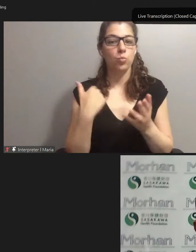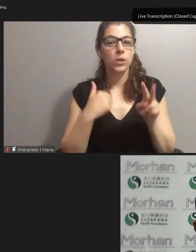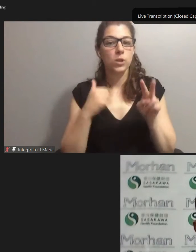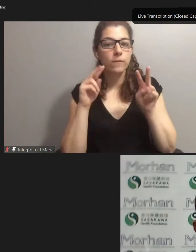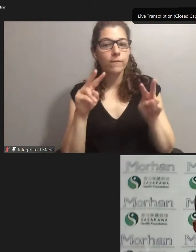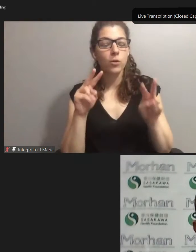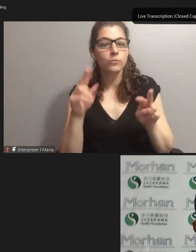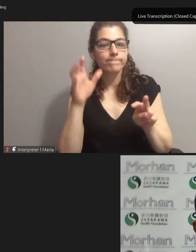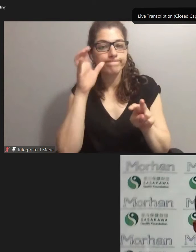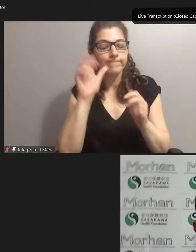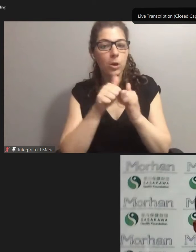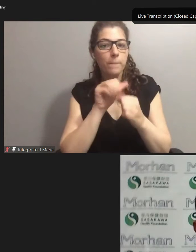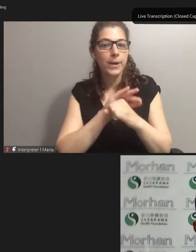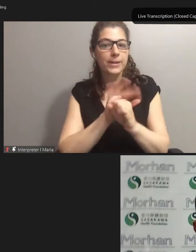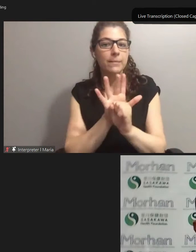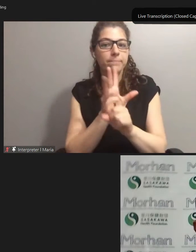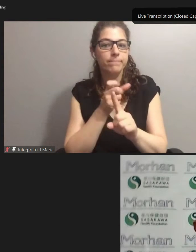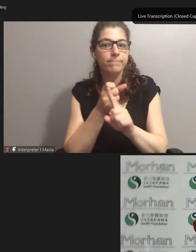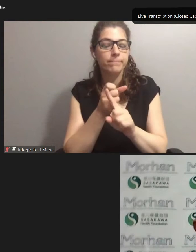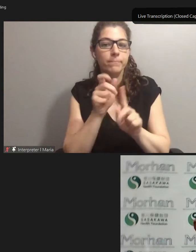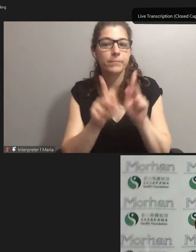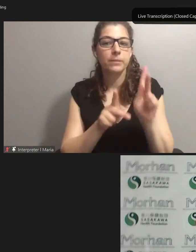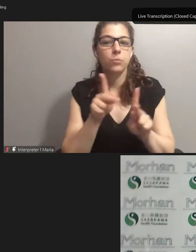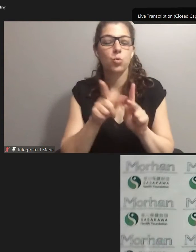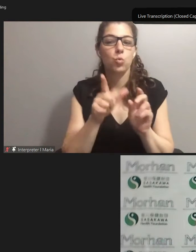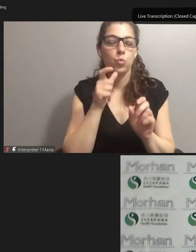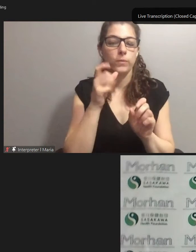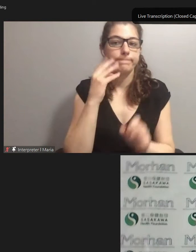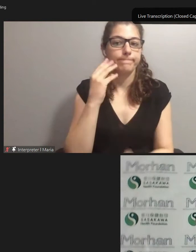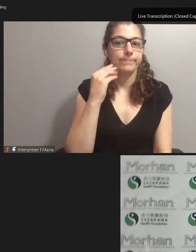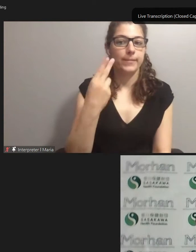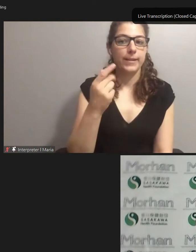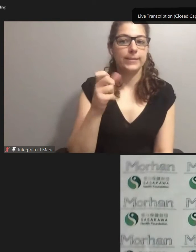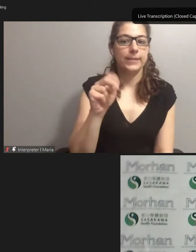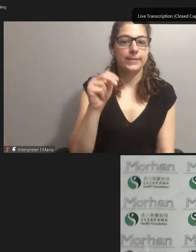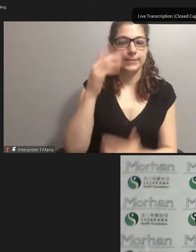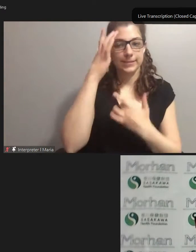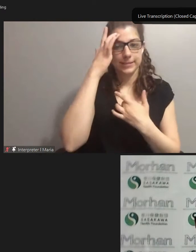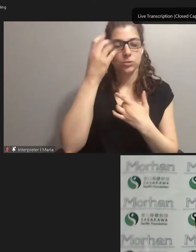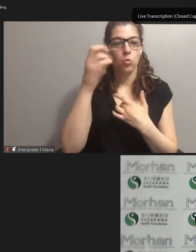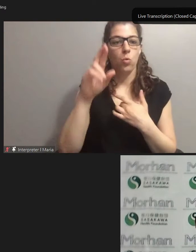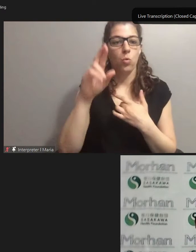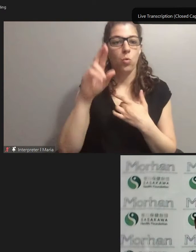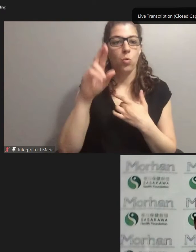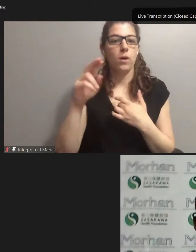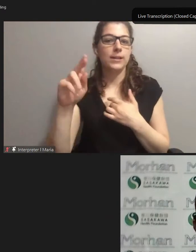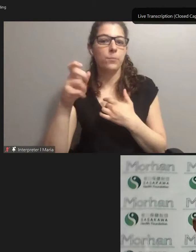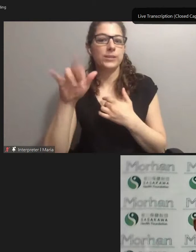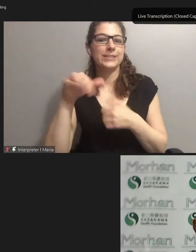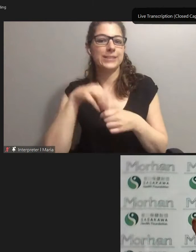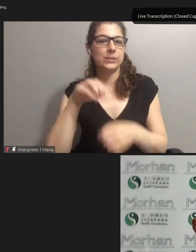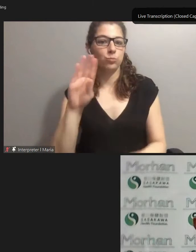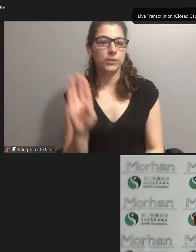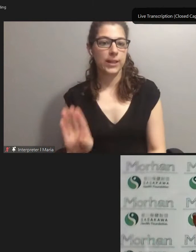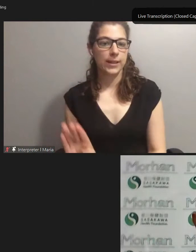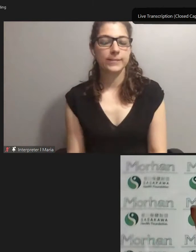to hear how the pandemic has impacted persons who experience Hansen's disease or leprosy in Brazil.